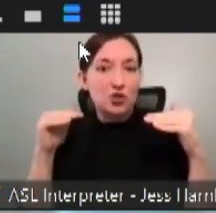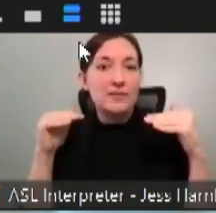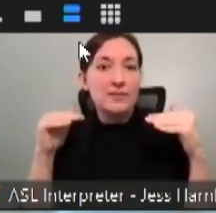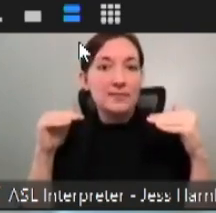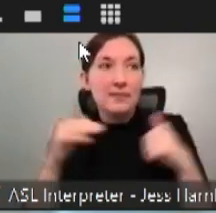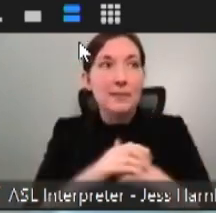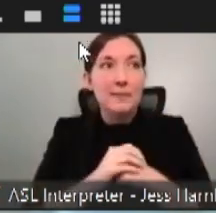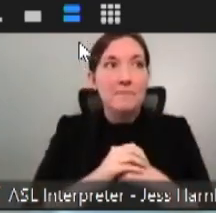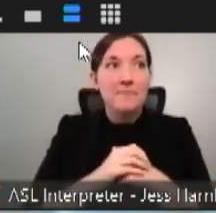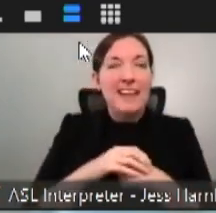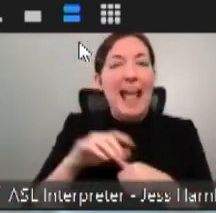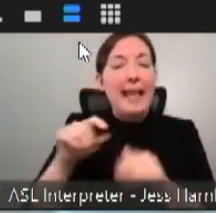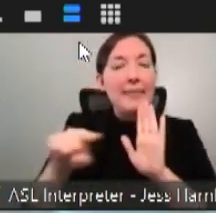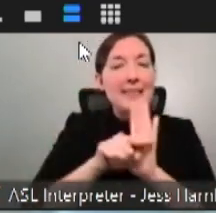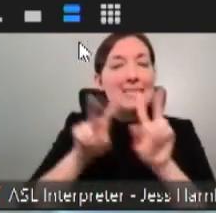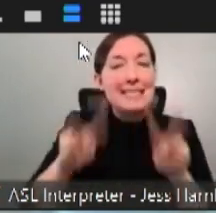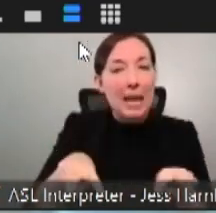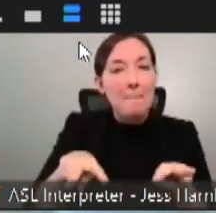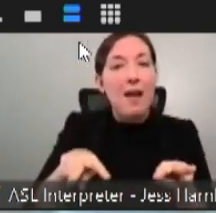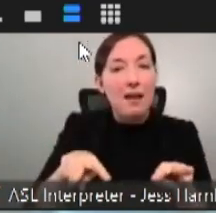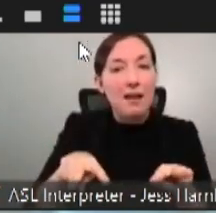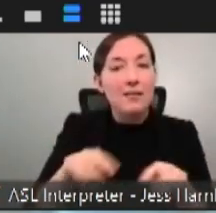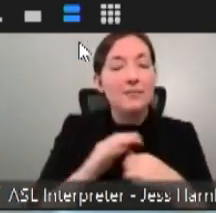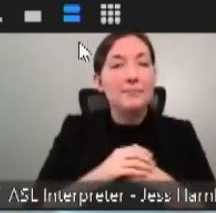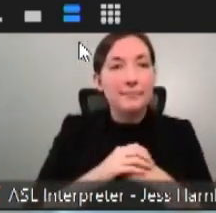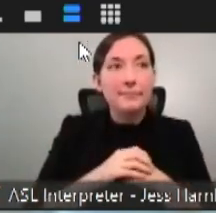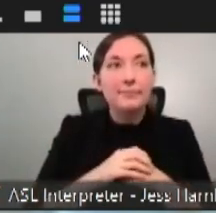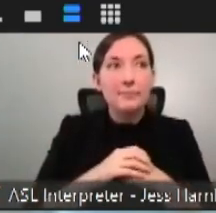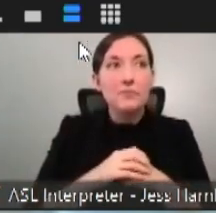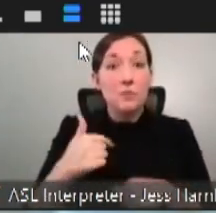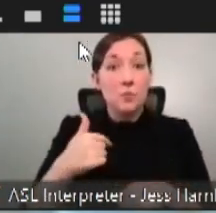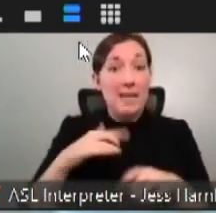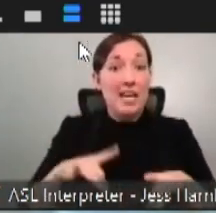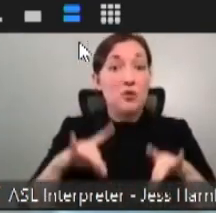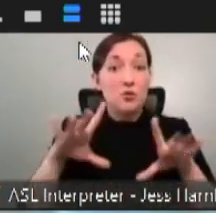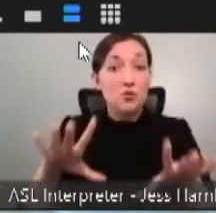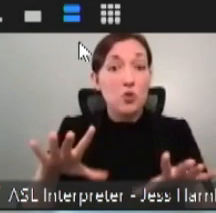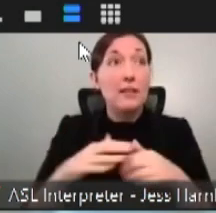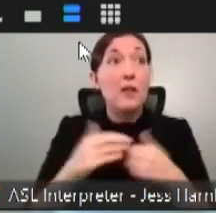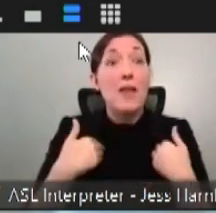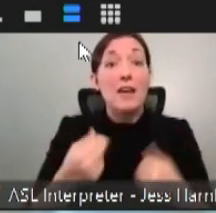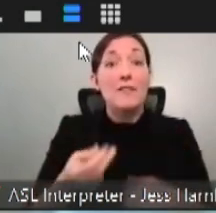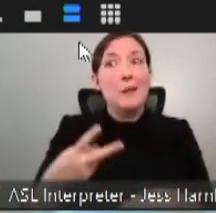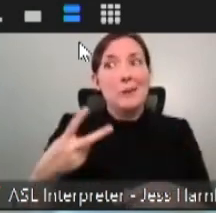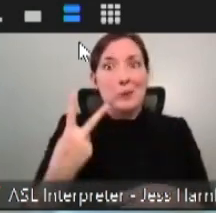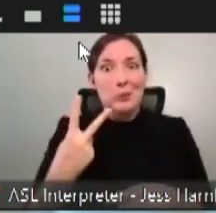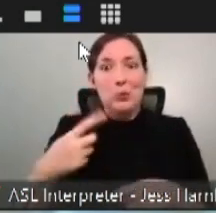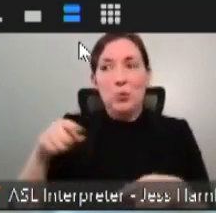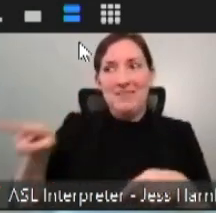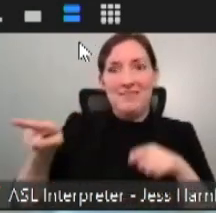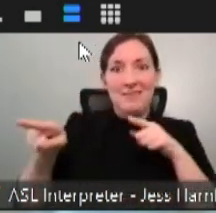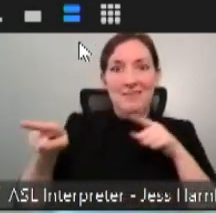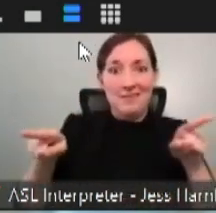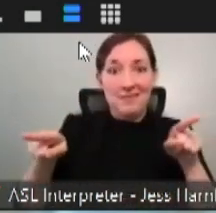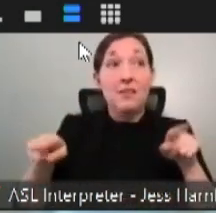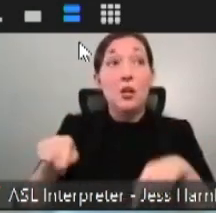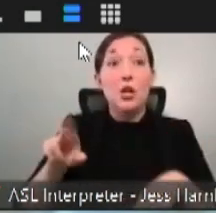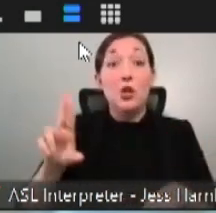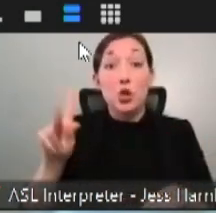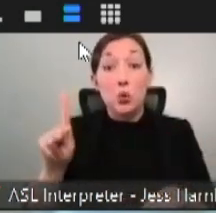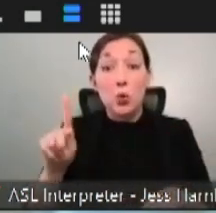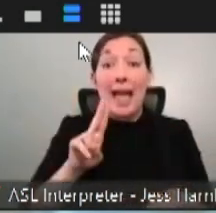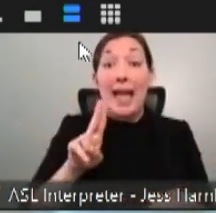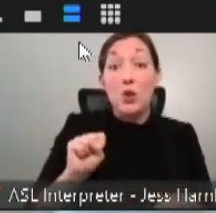the stigmas that go with it. And so, where I am in Australia, we're pulled in two major directions between the UK and the US,